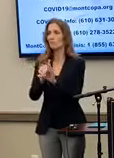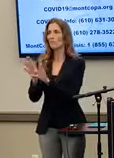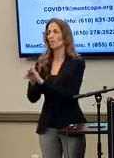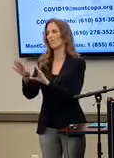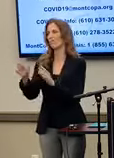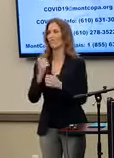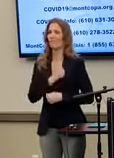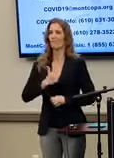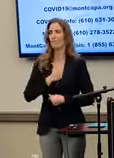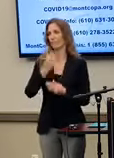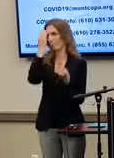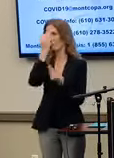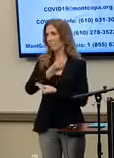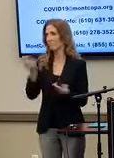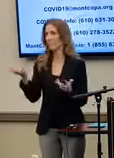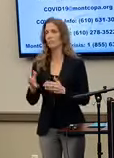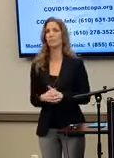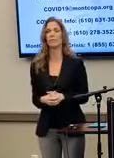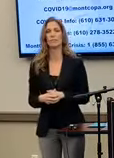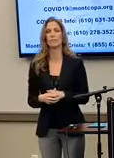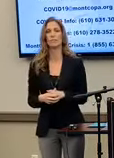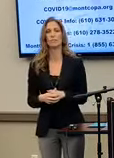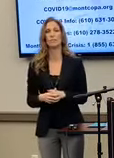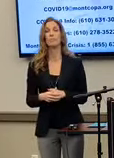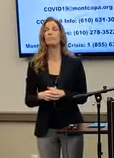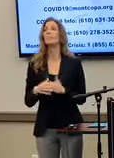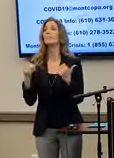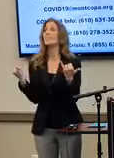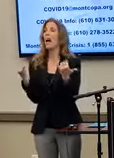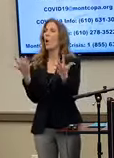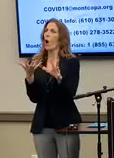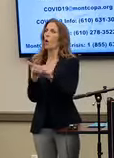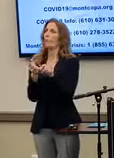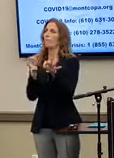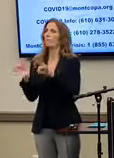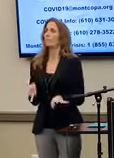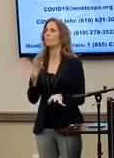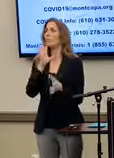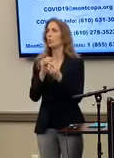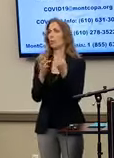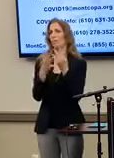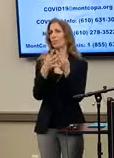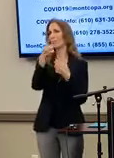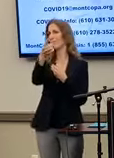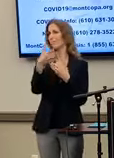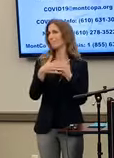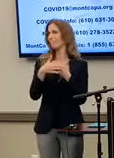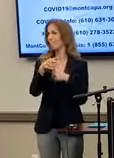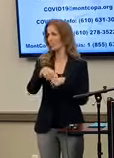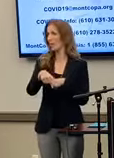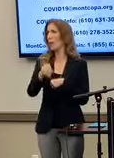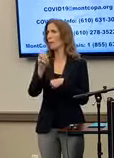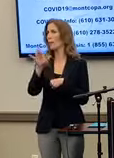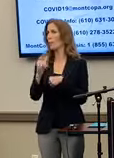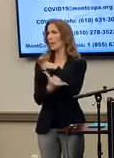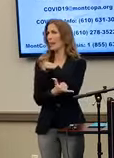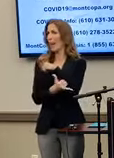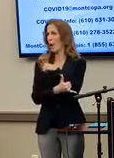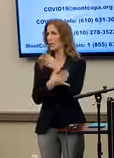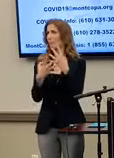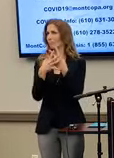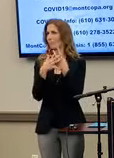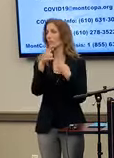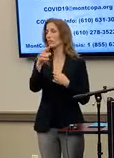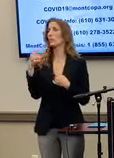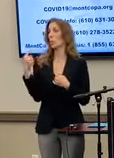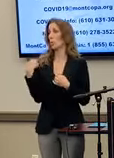friends. I want to give just a quick update on the Montgomery County Correctional Facility. Yesterday, we noted that we